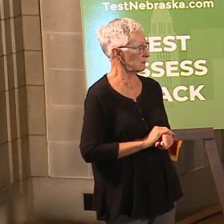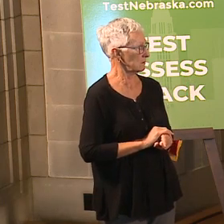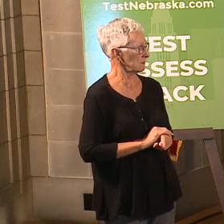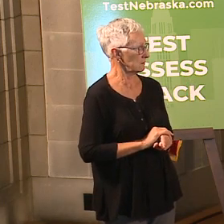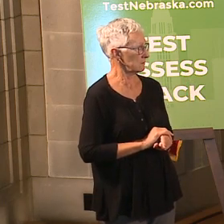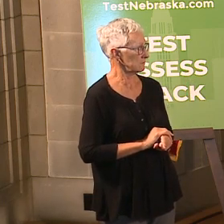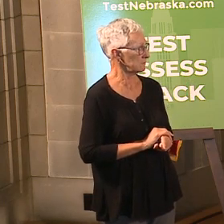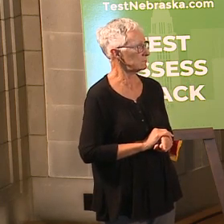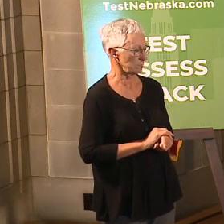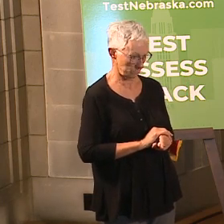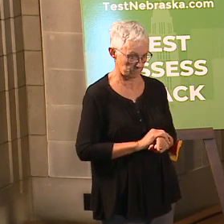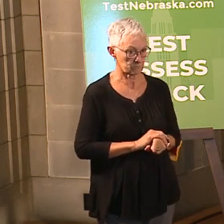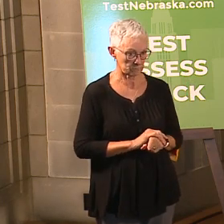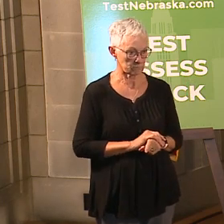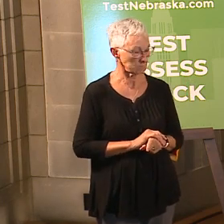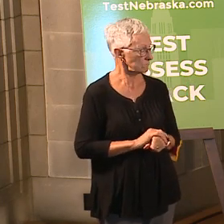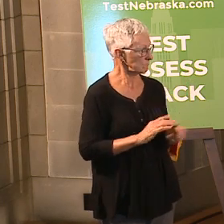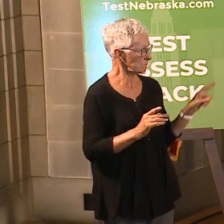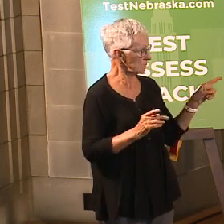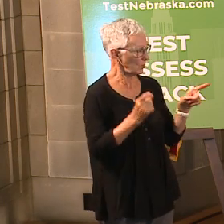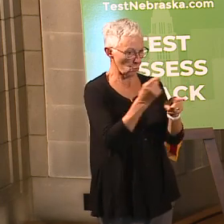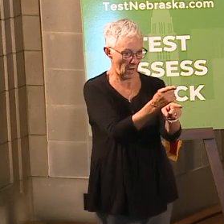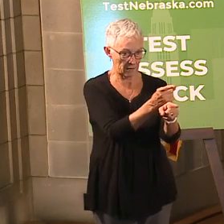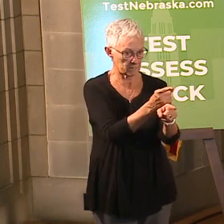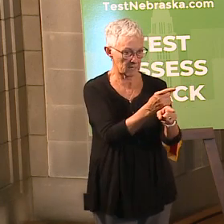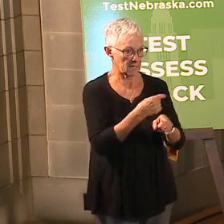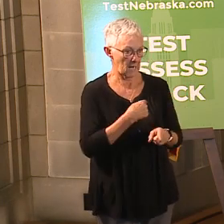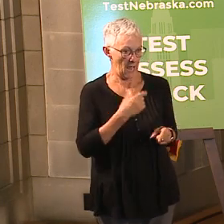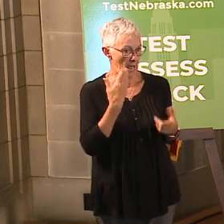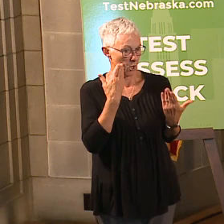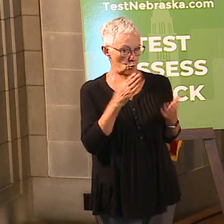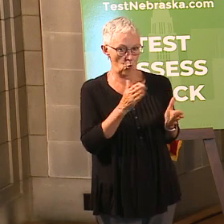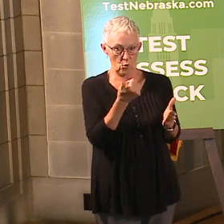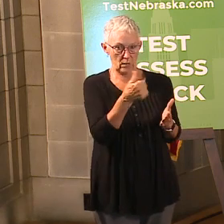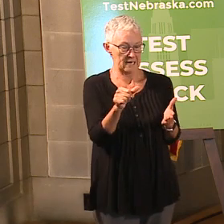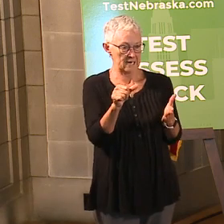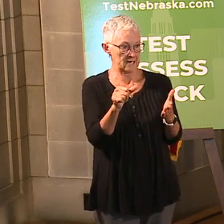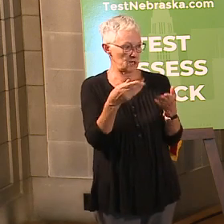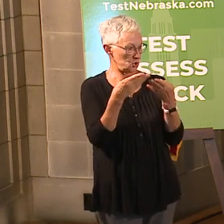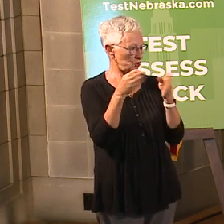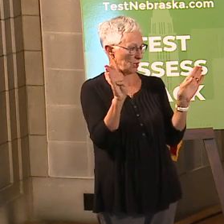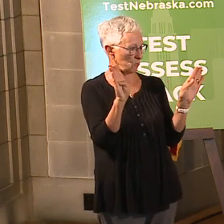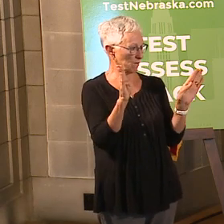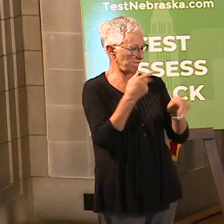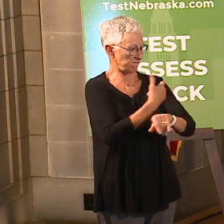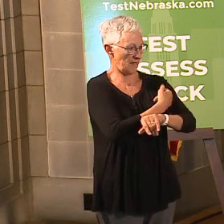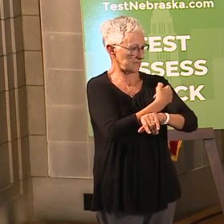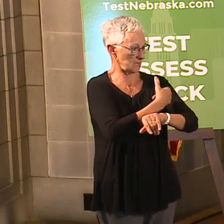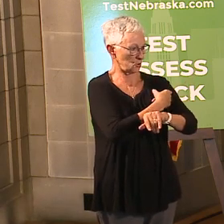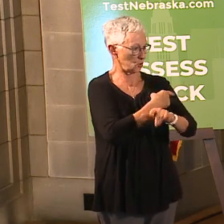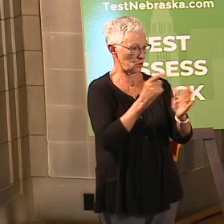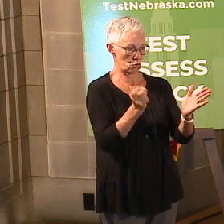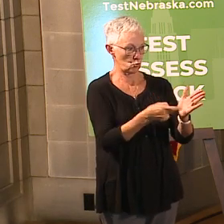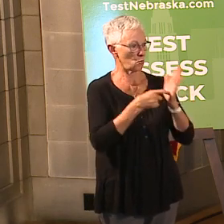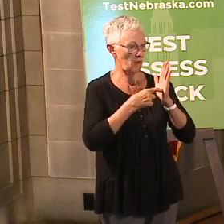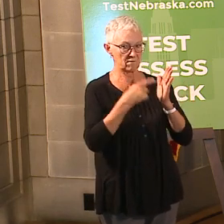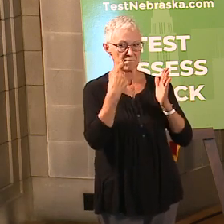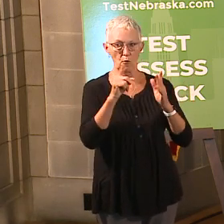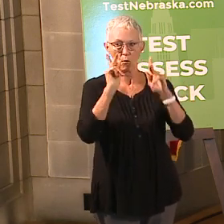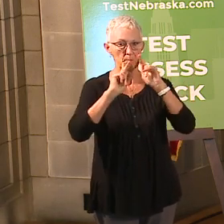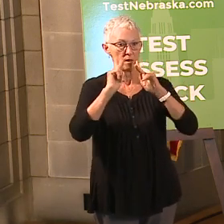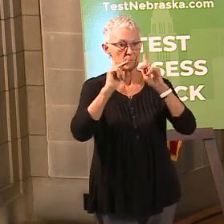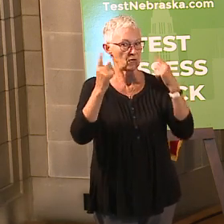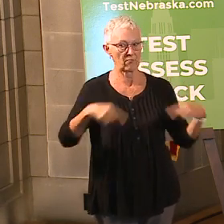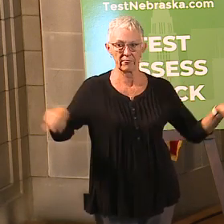So, right. I am not aware of any general vaccination requirements, Dr. Antone. Nope. There are no vaccination requirements for the general population.